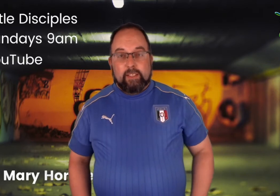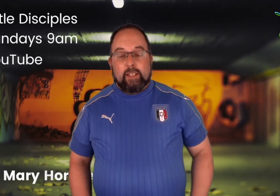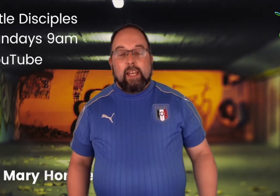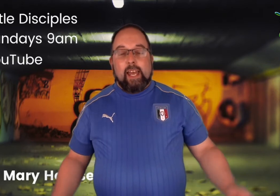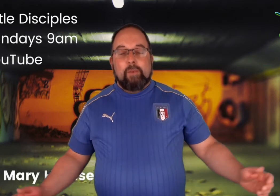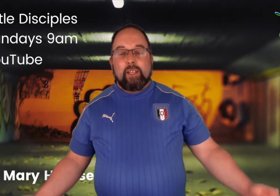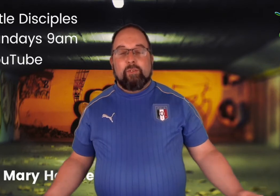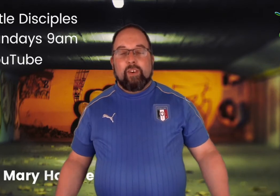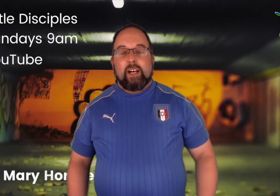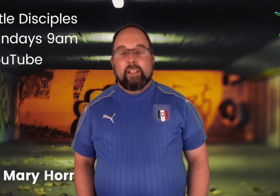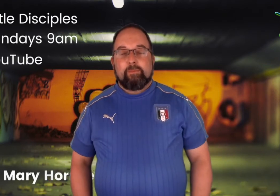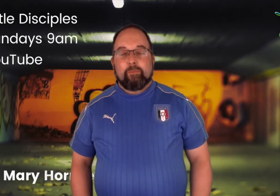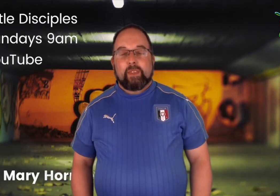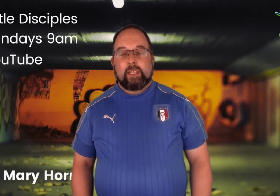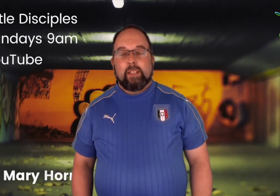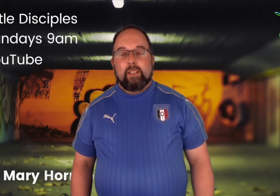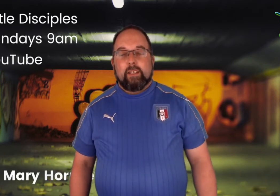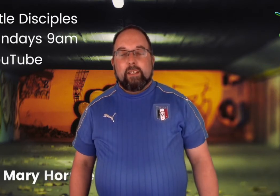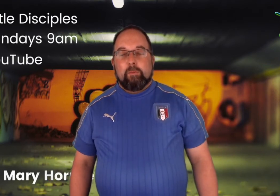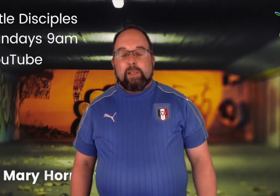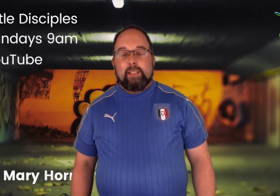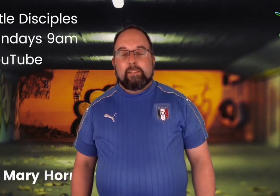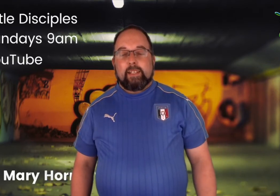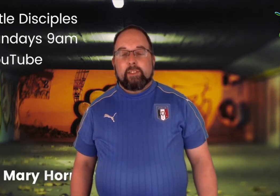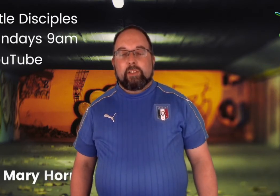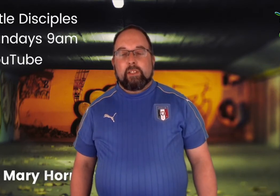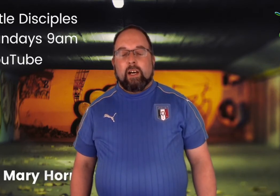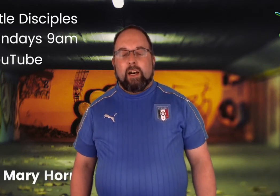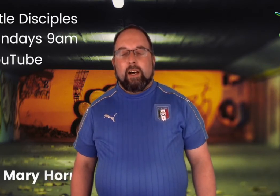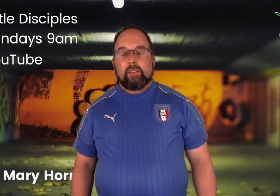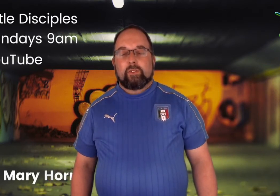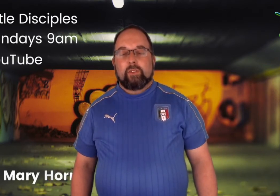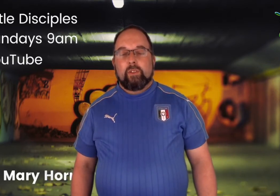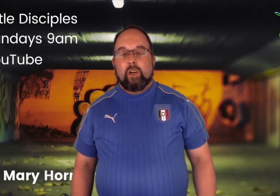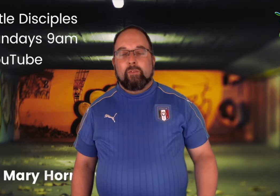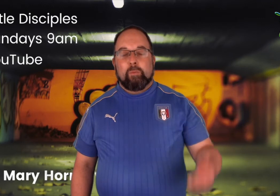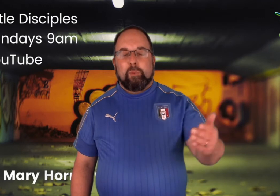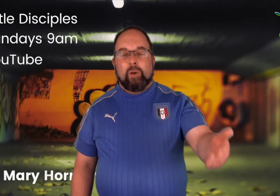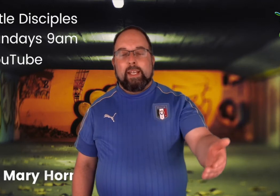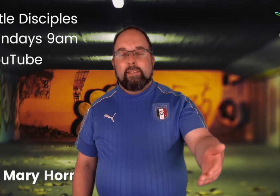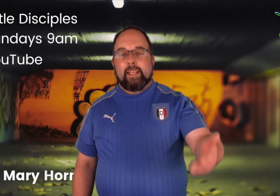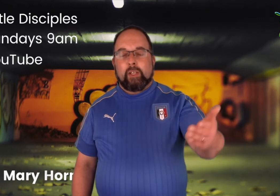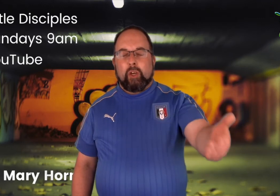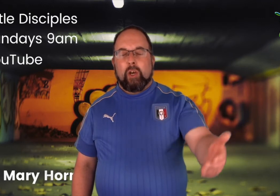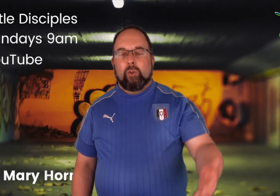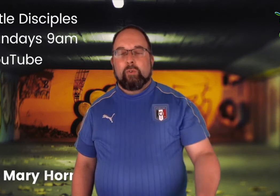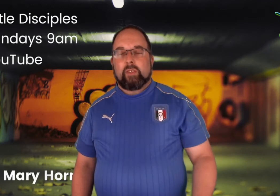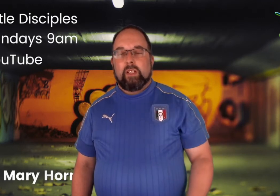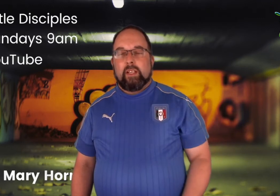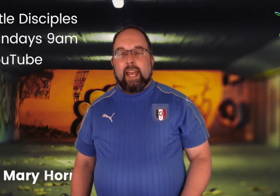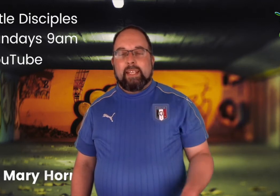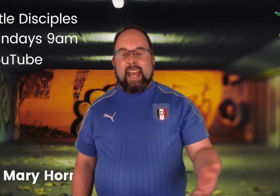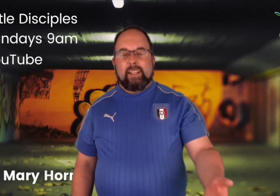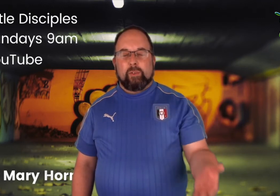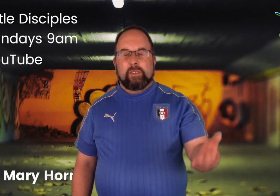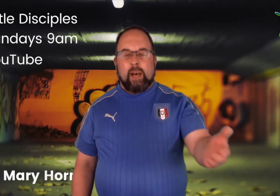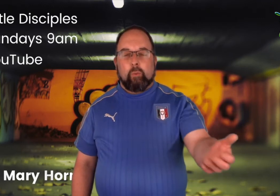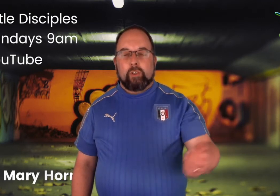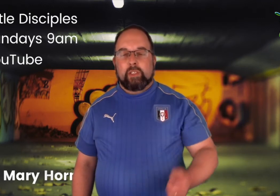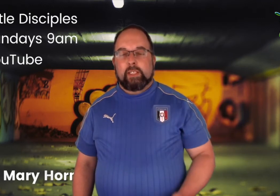Heavenly Father, please touch the hearts of the boys and girls and the adults that watch this,